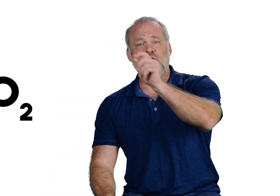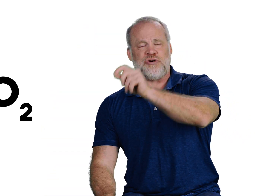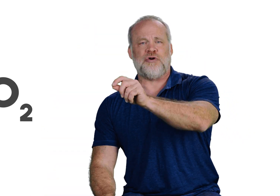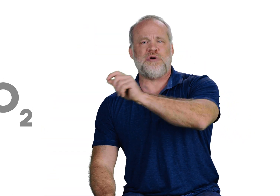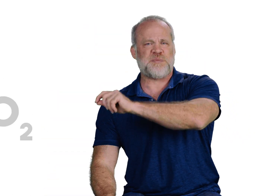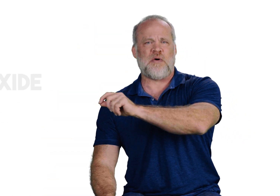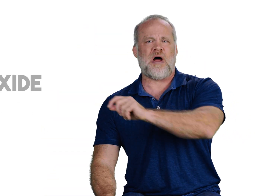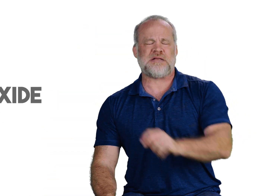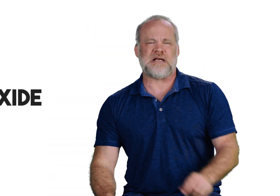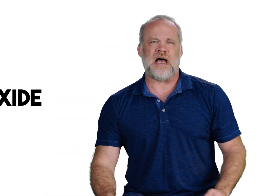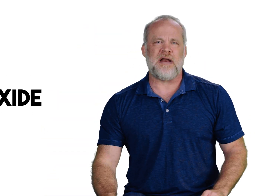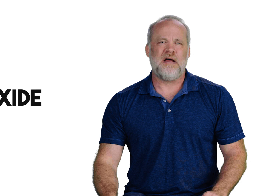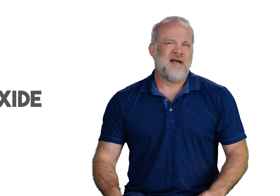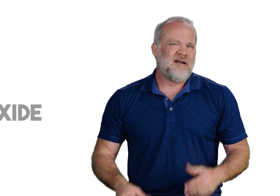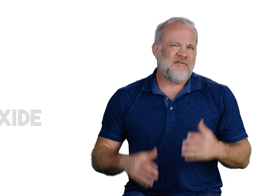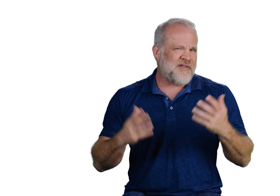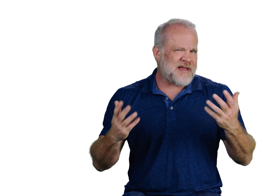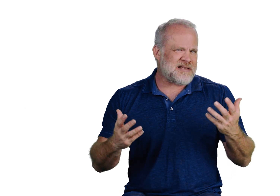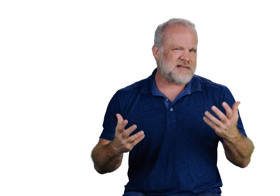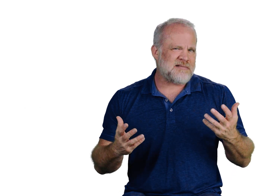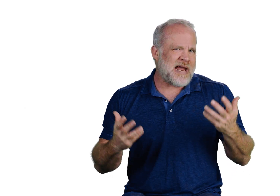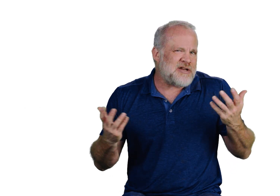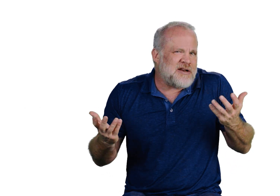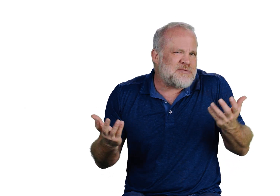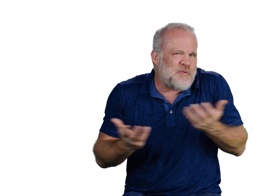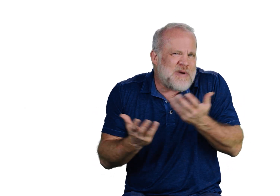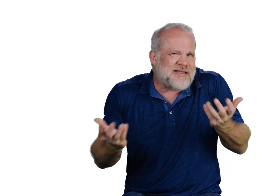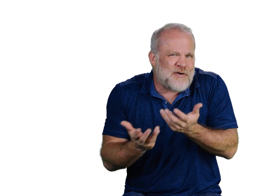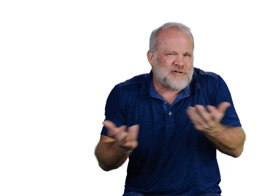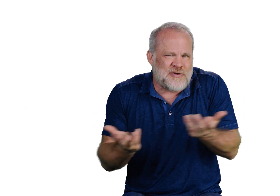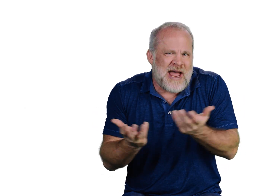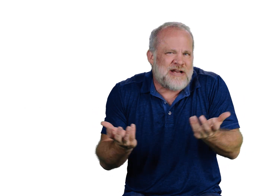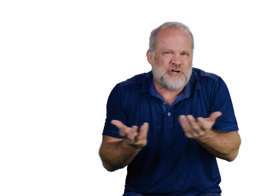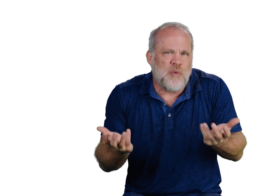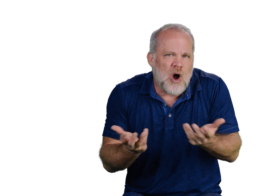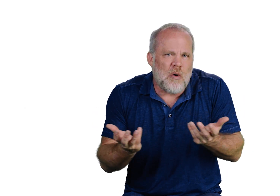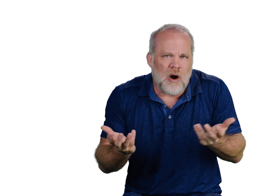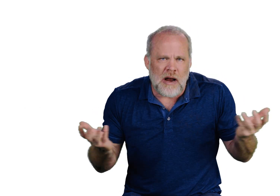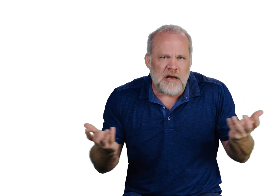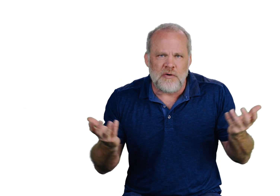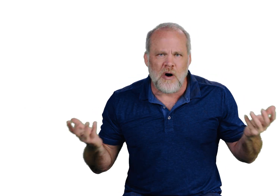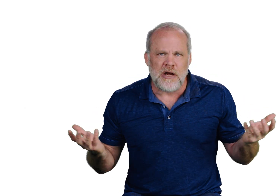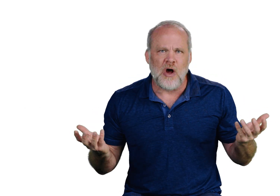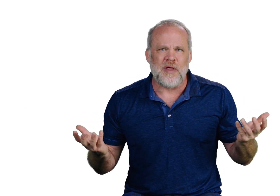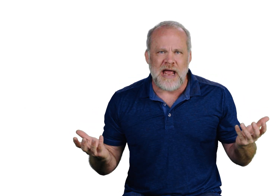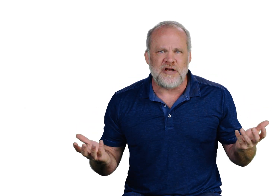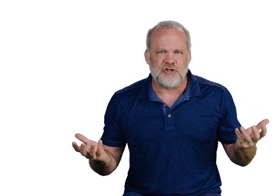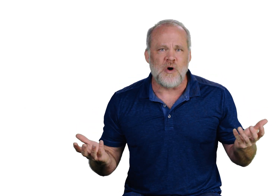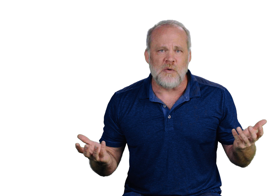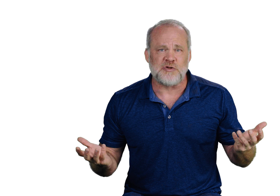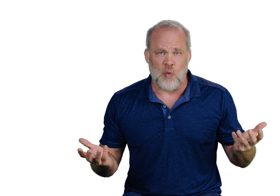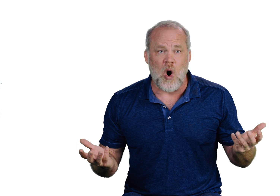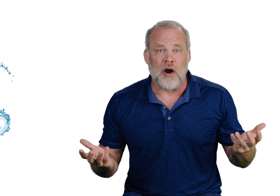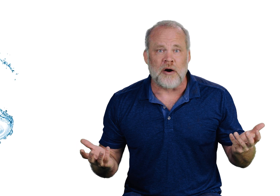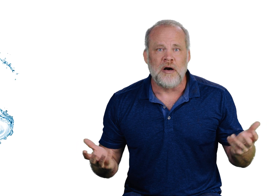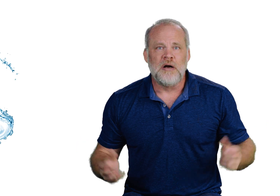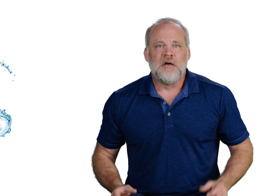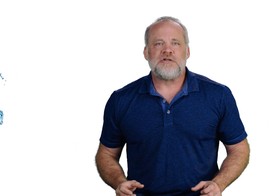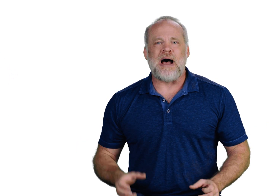H2O2 is peroxide. For this, we get the first H2O, all right? You already know that H2O is water. So,